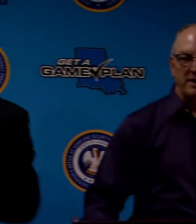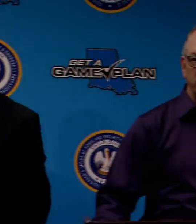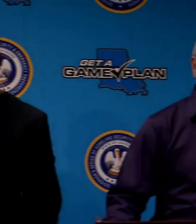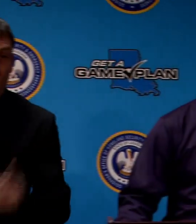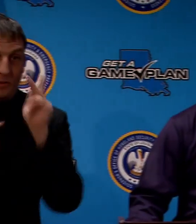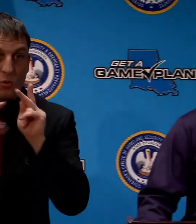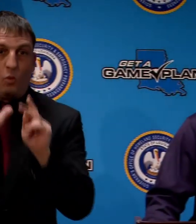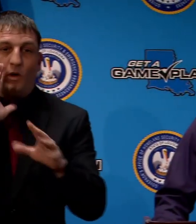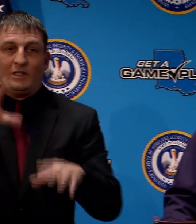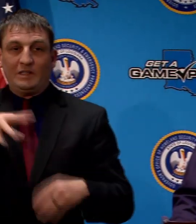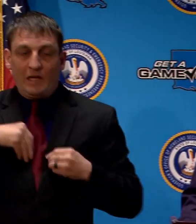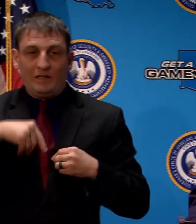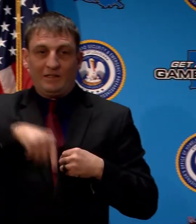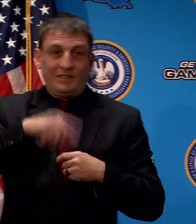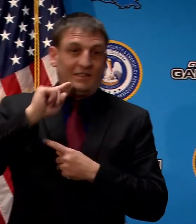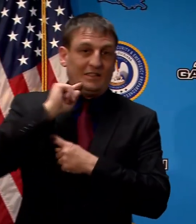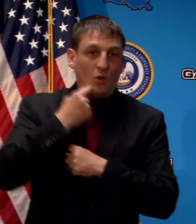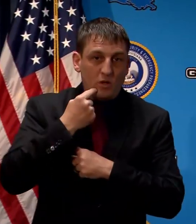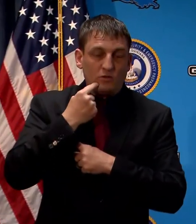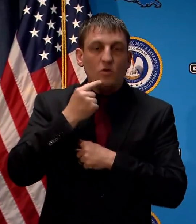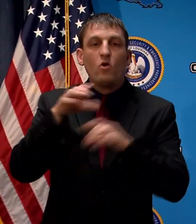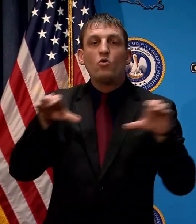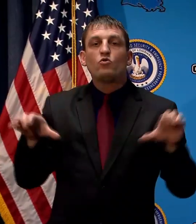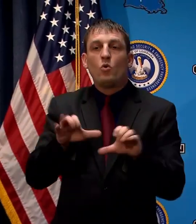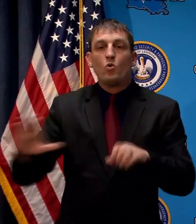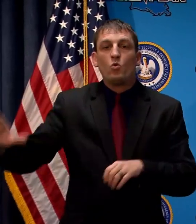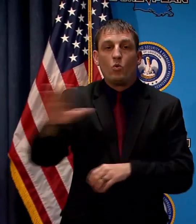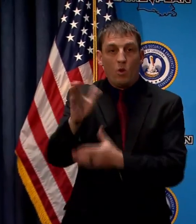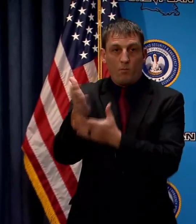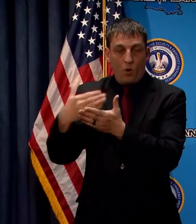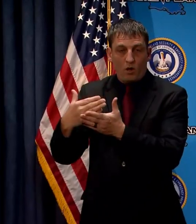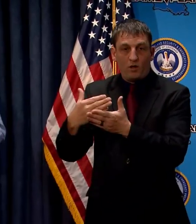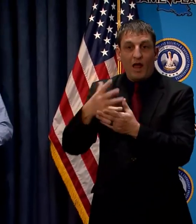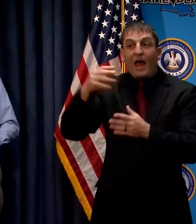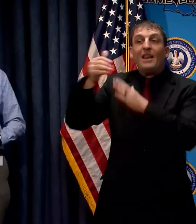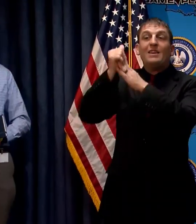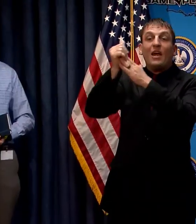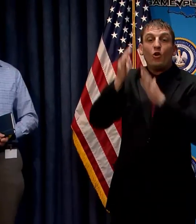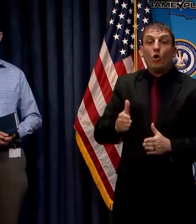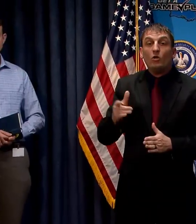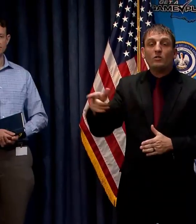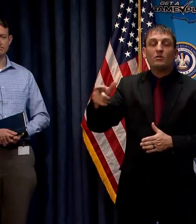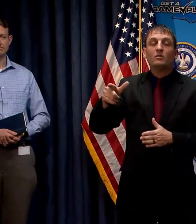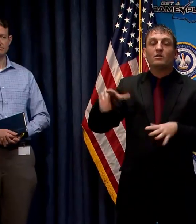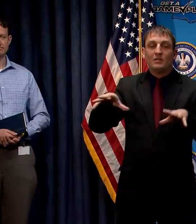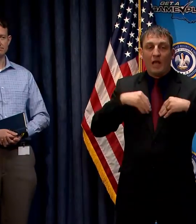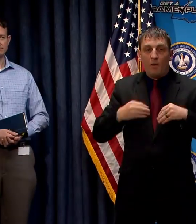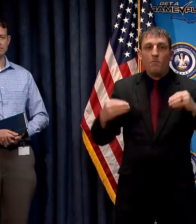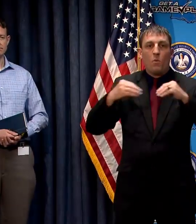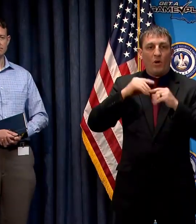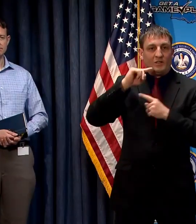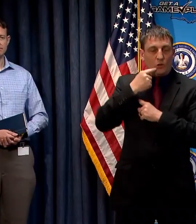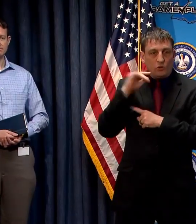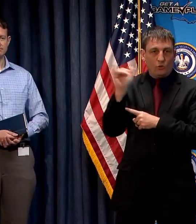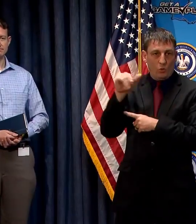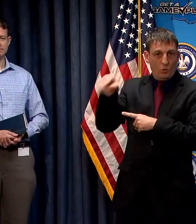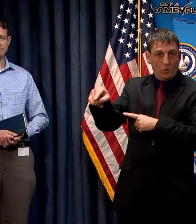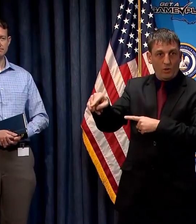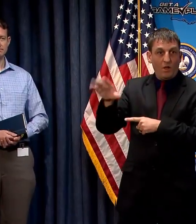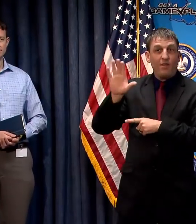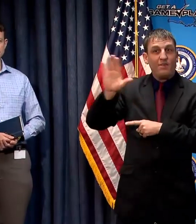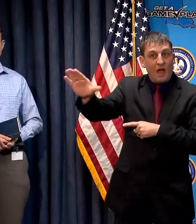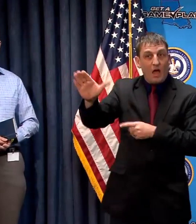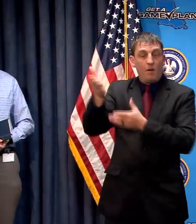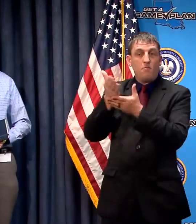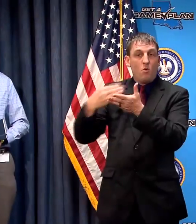seriously and do their part and that leaders take it even more seriously because their part is even bigger